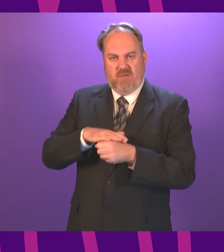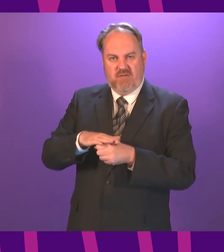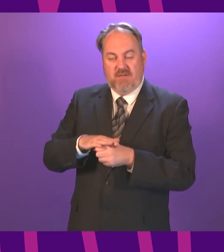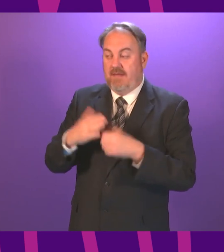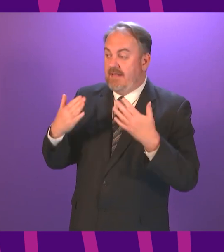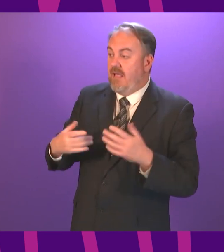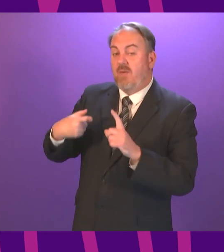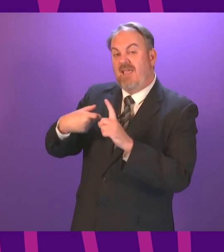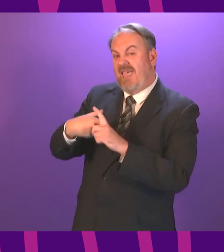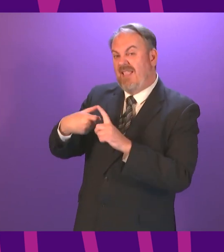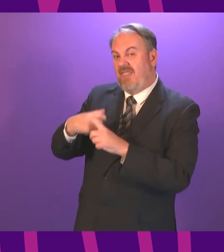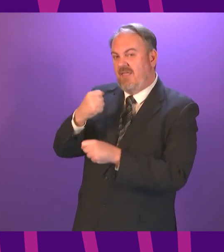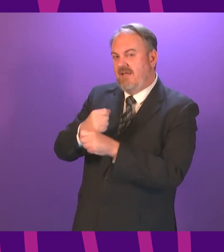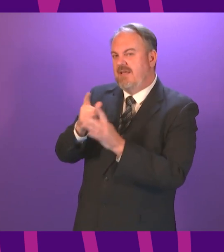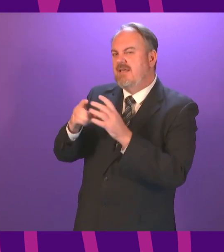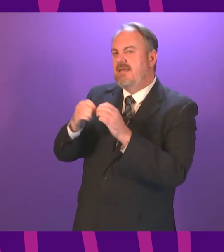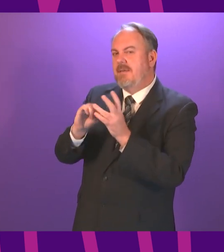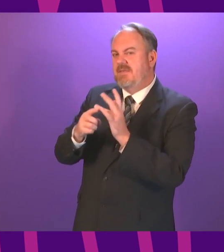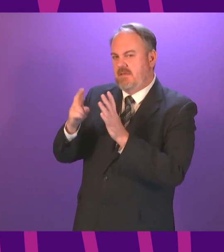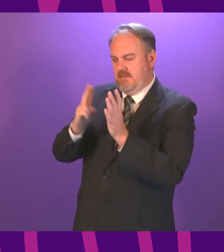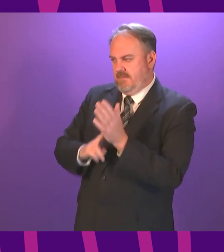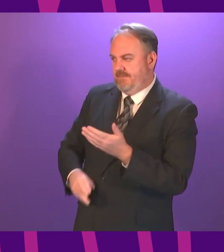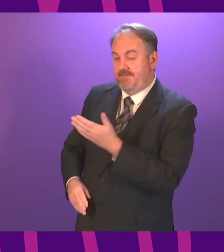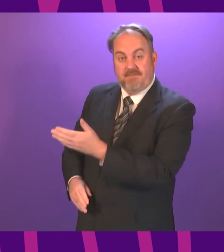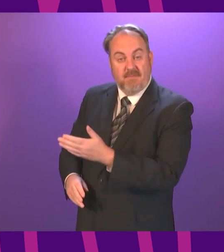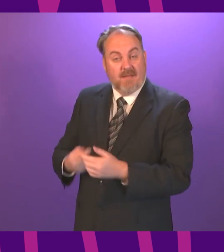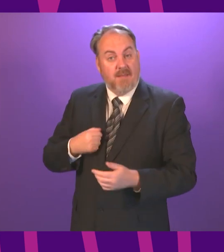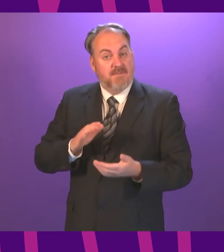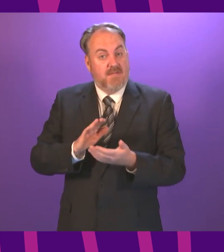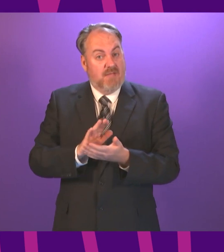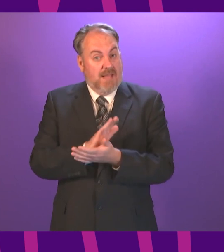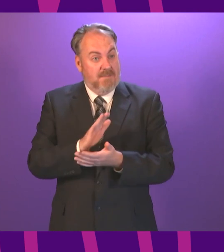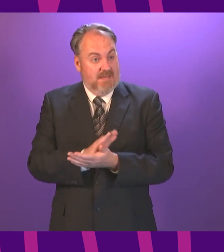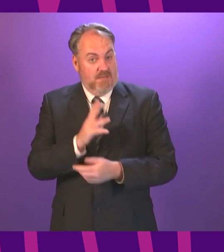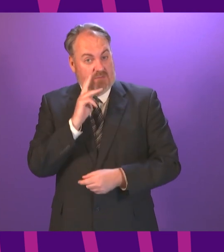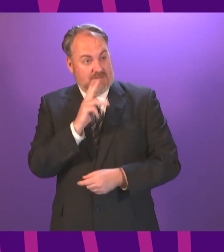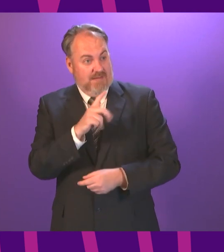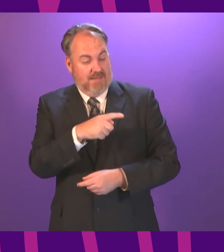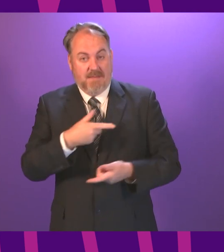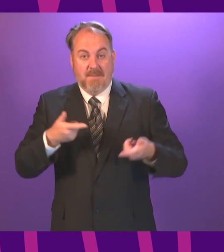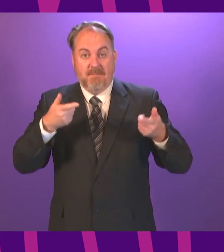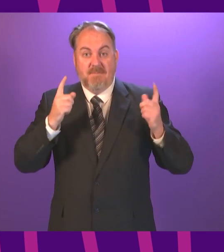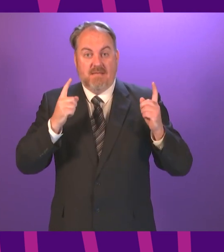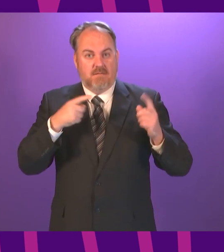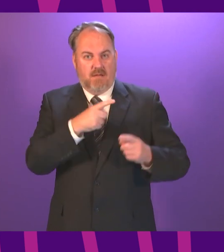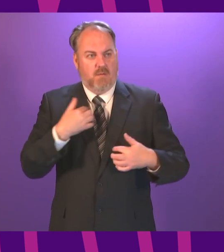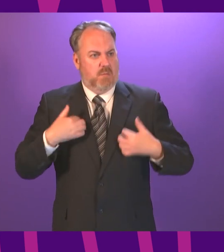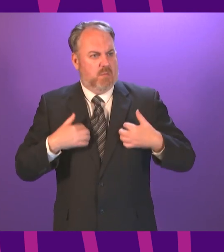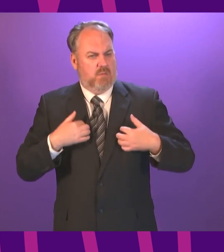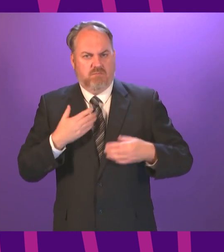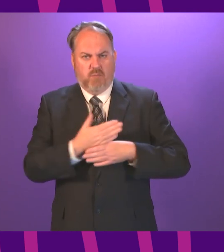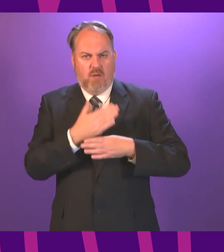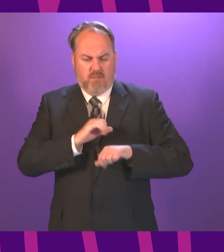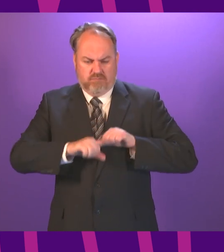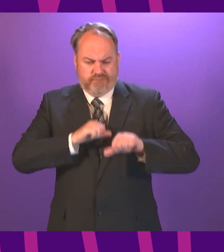Kenneth Gibson. Thank you, Presiding Officer. Firstly, I delighted that the Minister has hit the ground running, having already committed himself to real and long-lasting